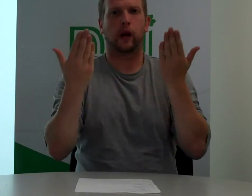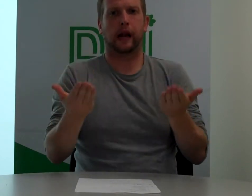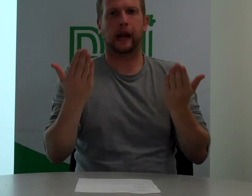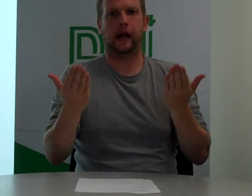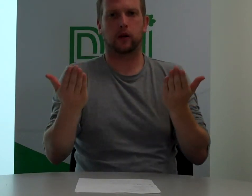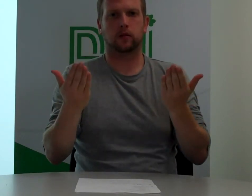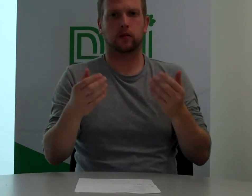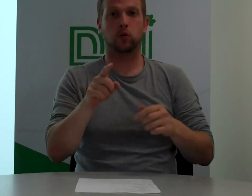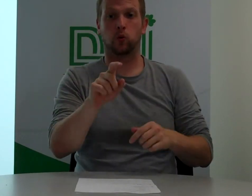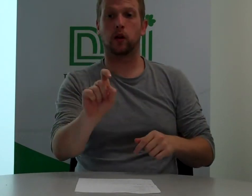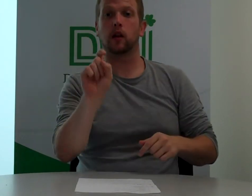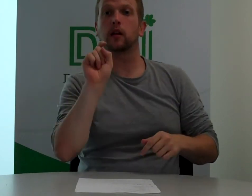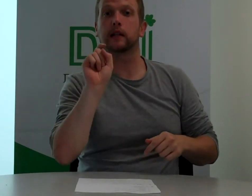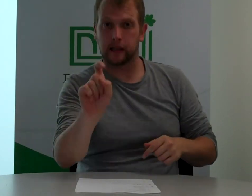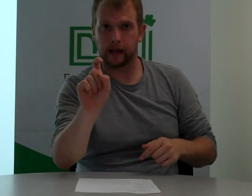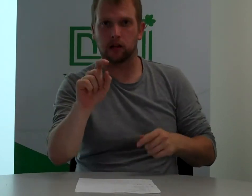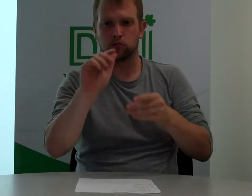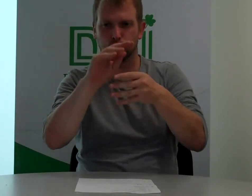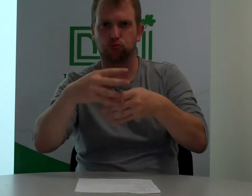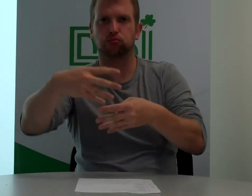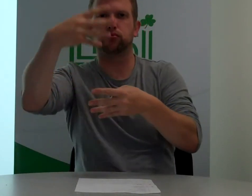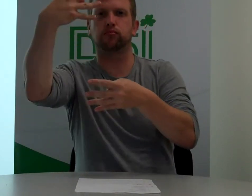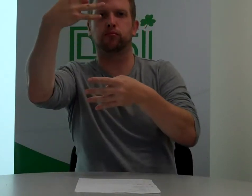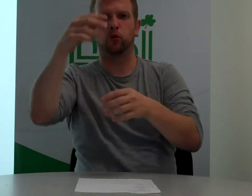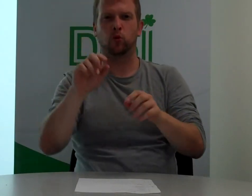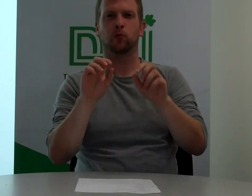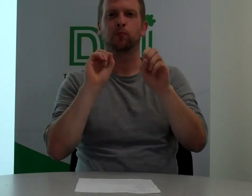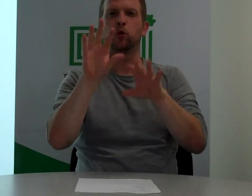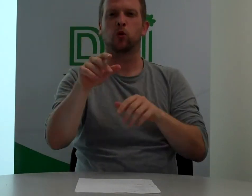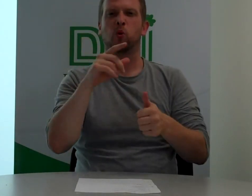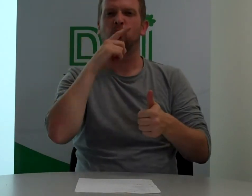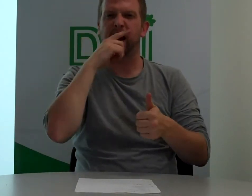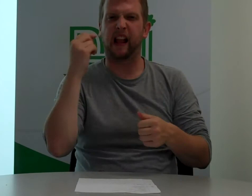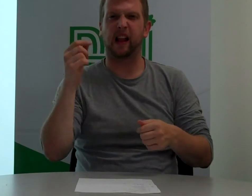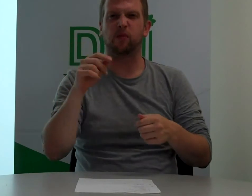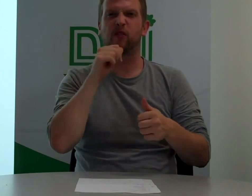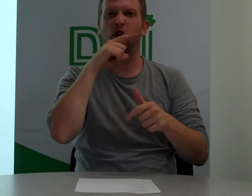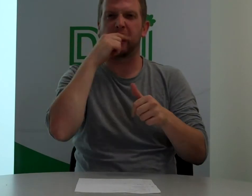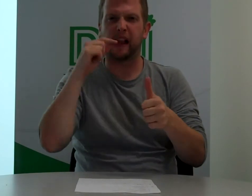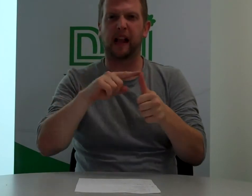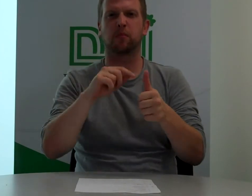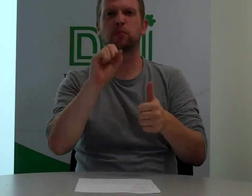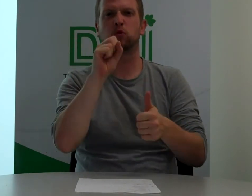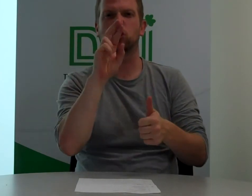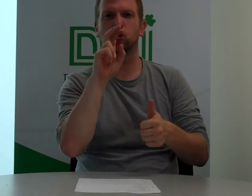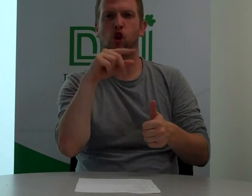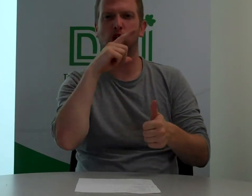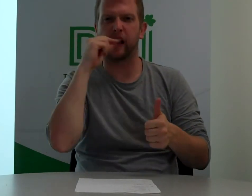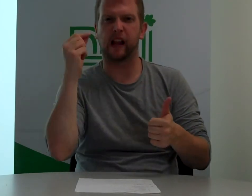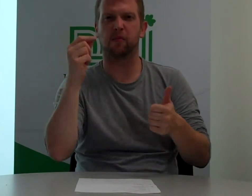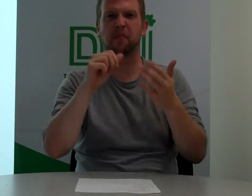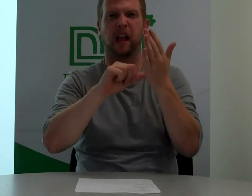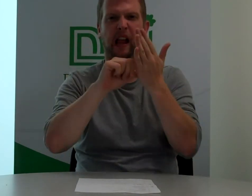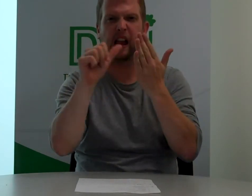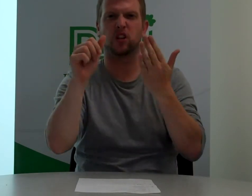you're to do the thought it. to a person who and to a person who is